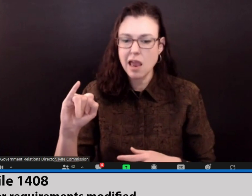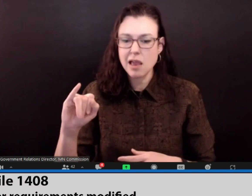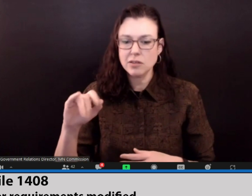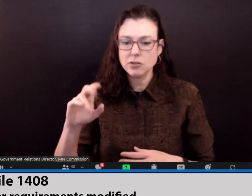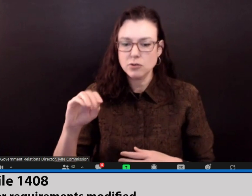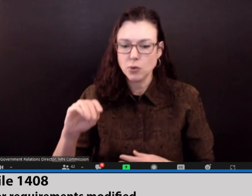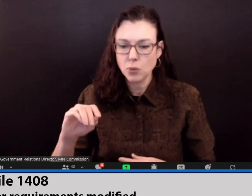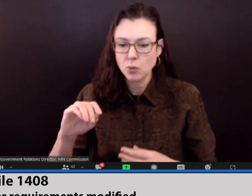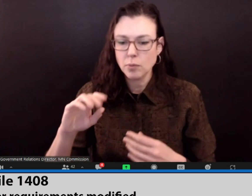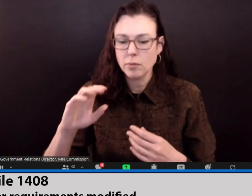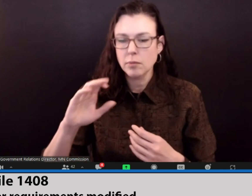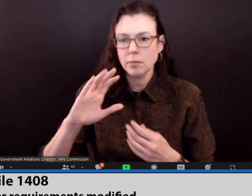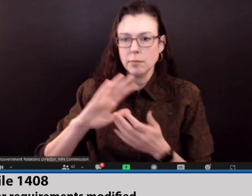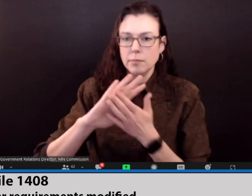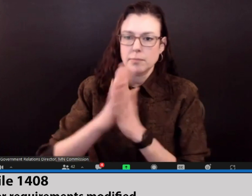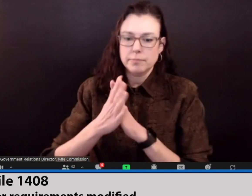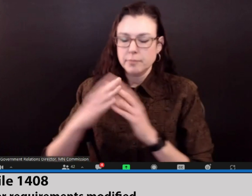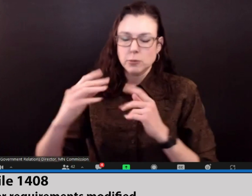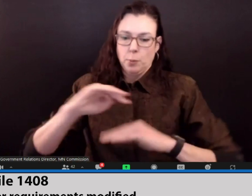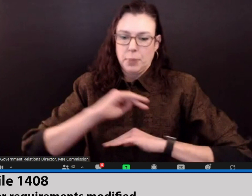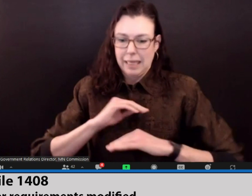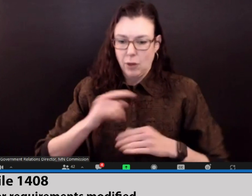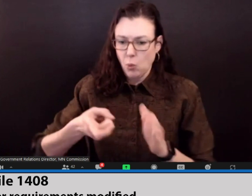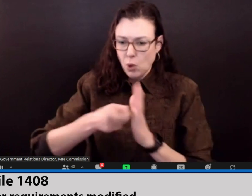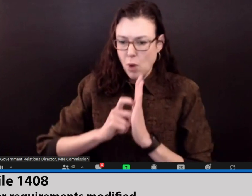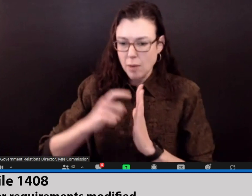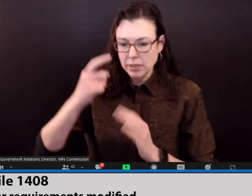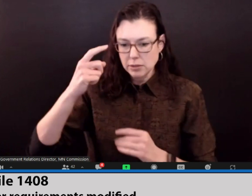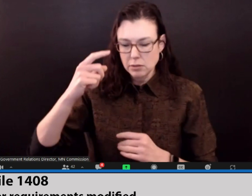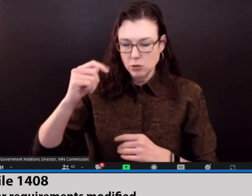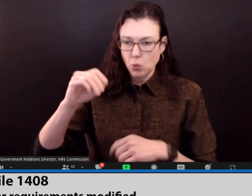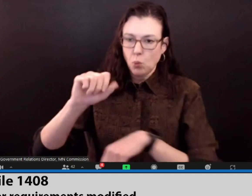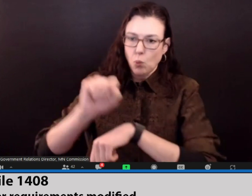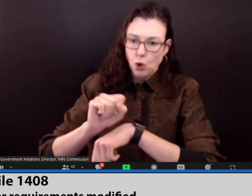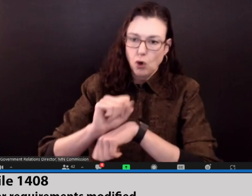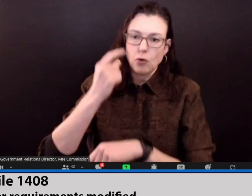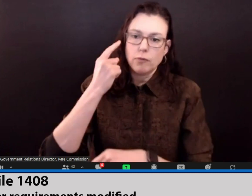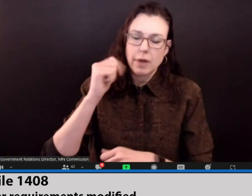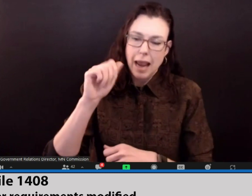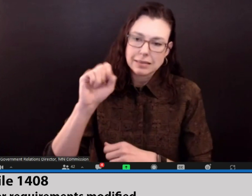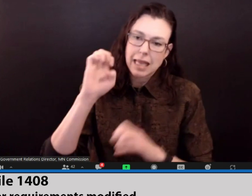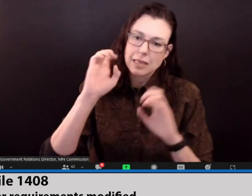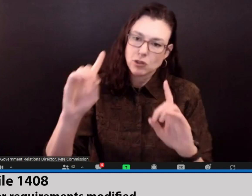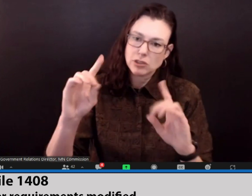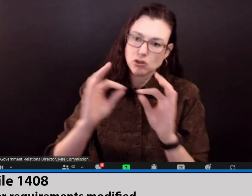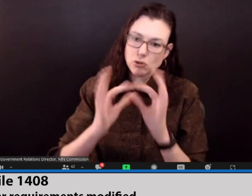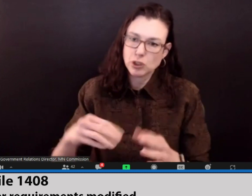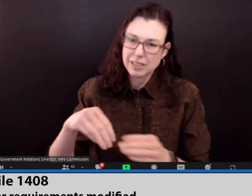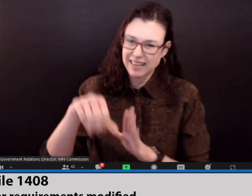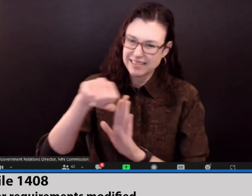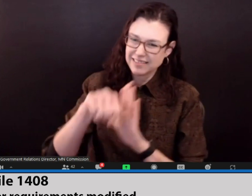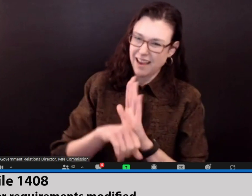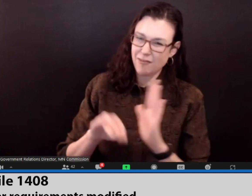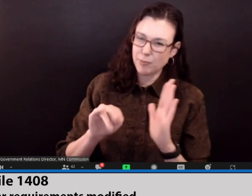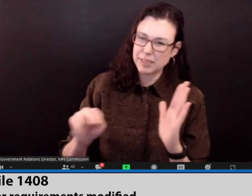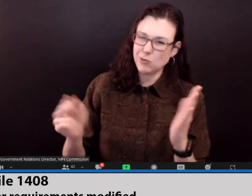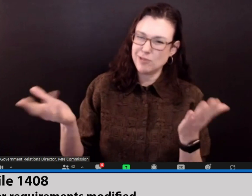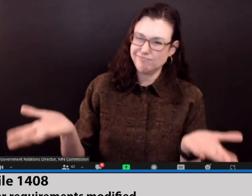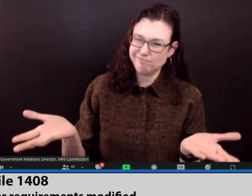impossible for a CDI to meet the requirements to work as an educational interpreter in